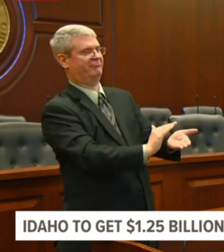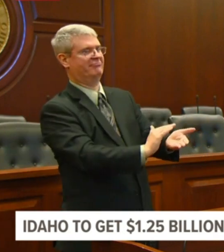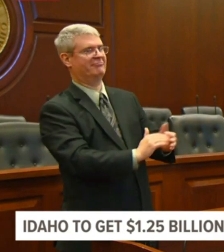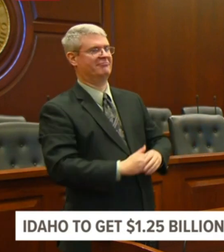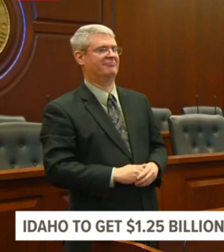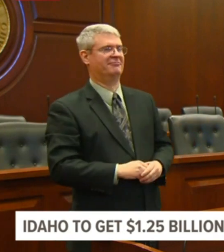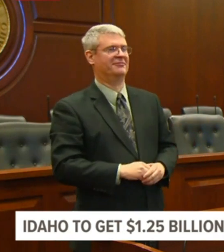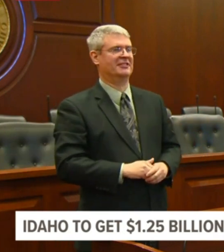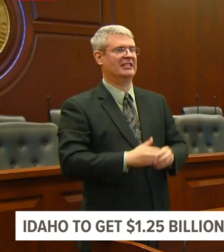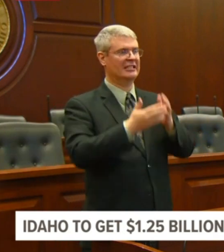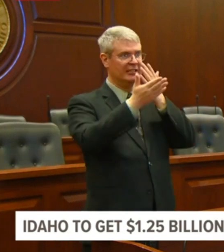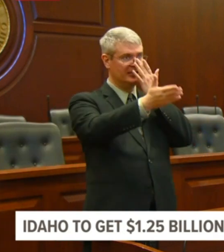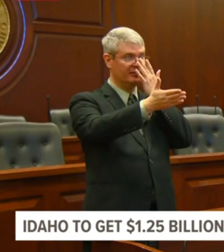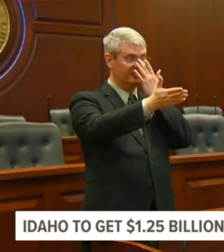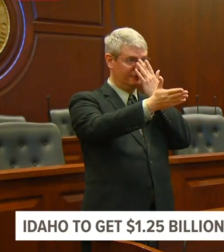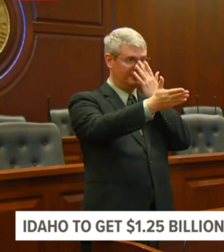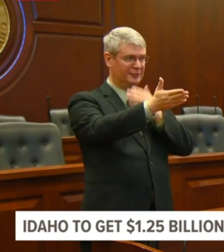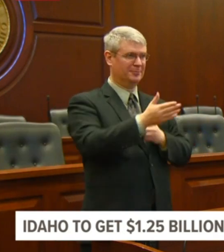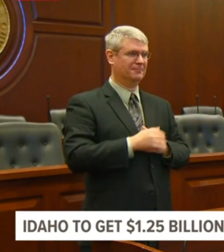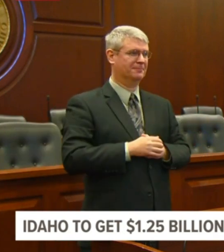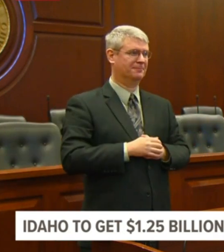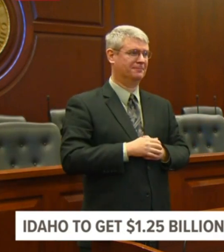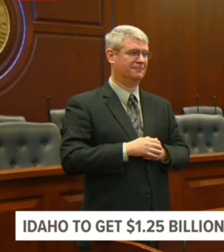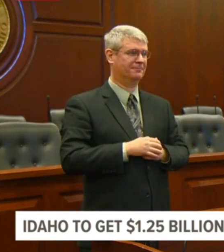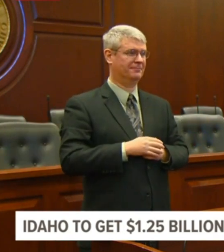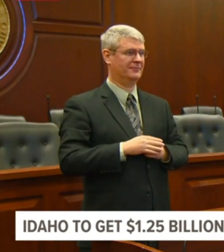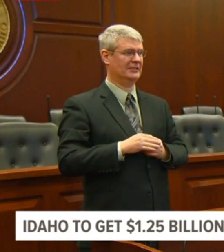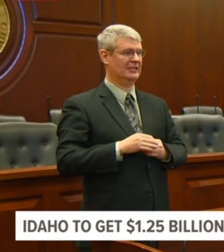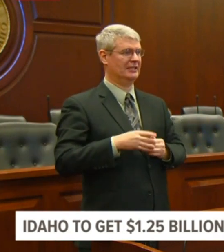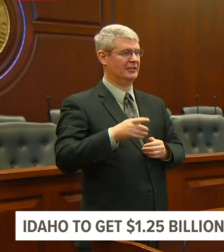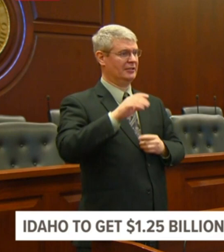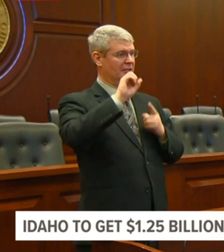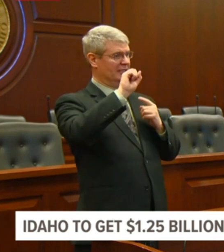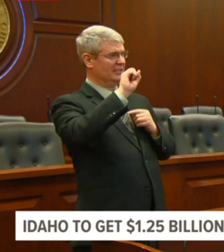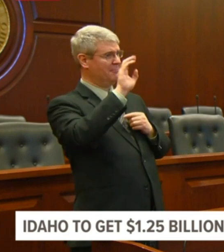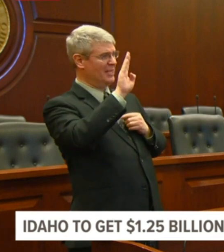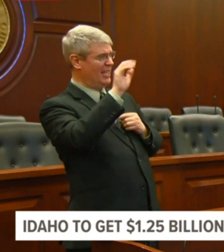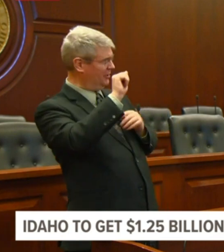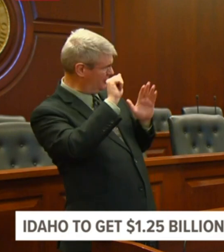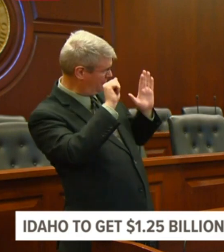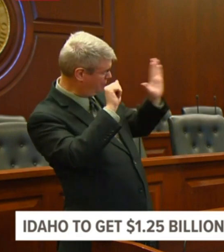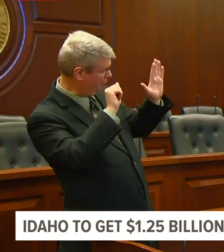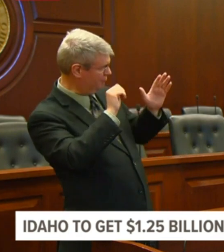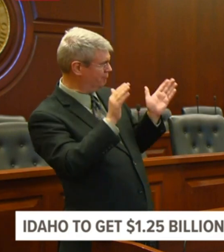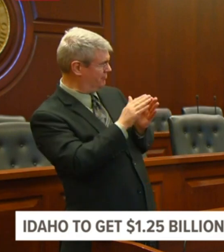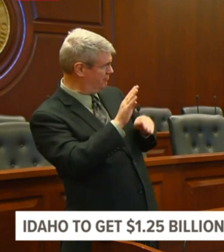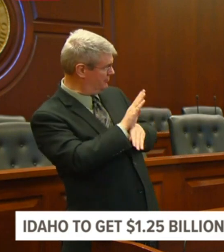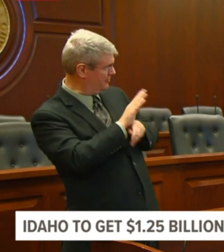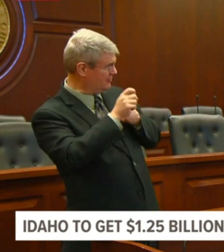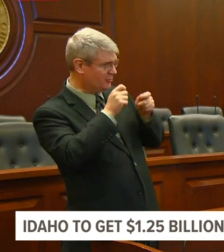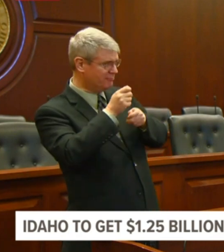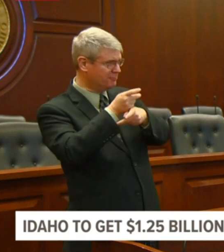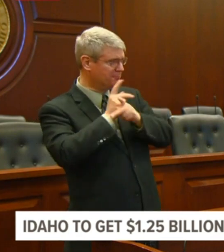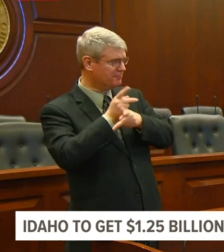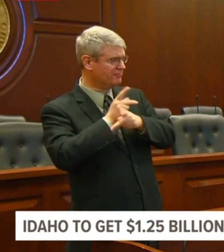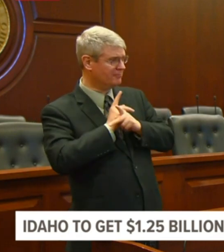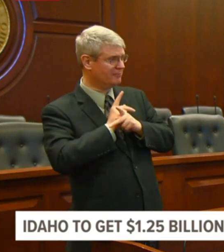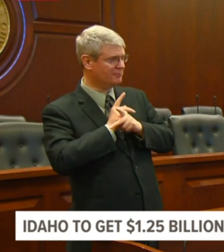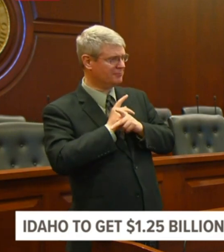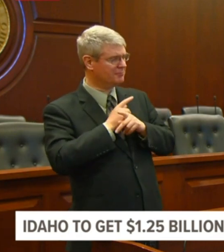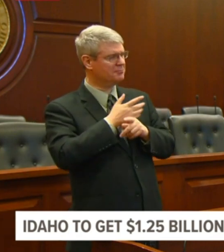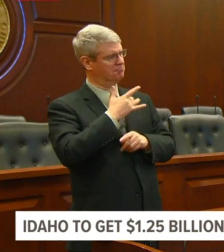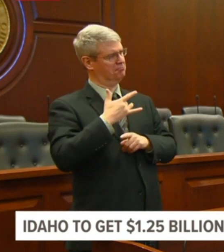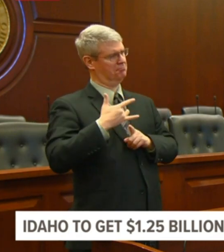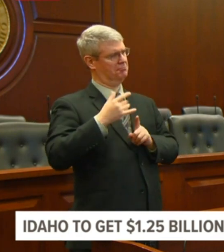Governor, the SBA loans, first I'm curious what the interest rate on those is. And secondly, I'm also